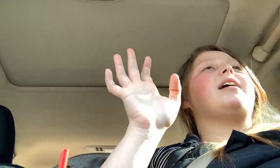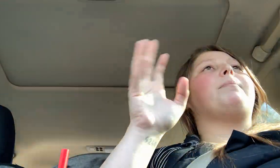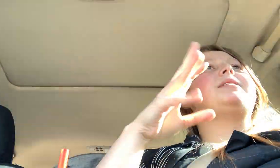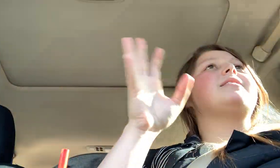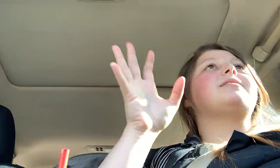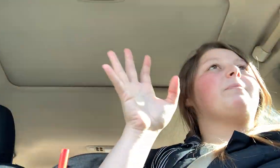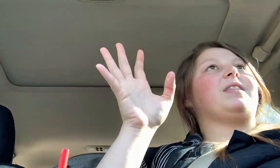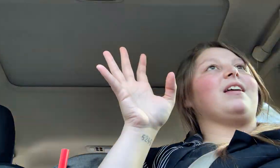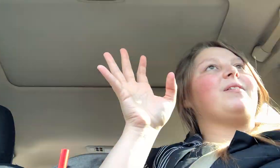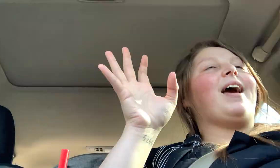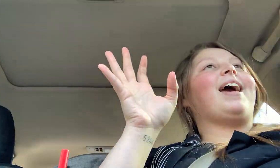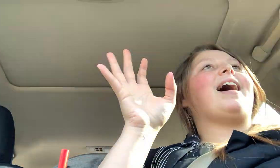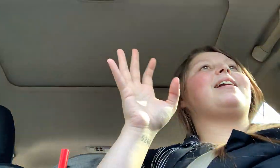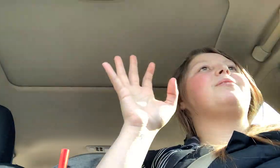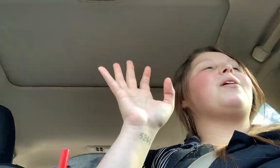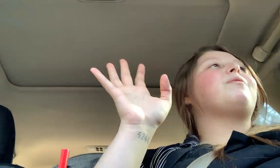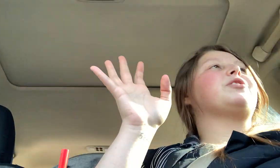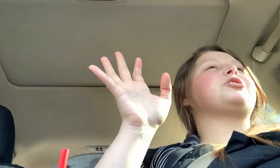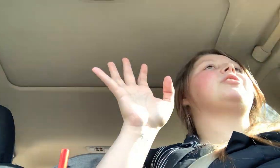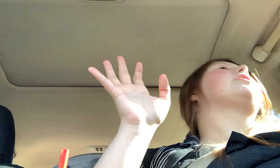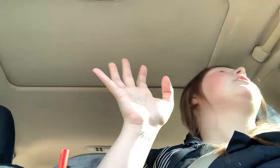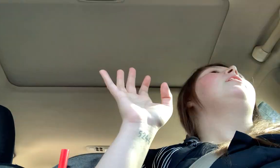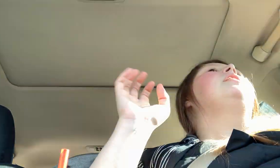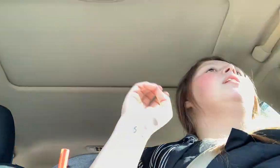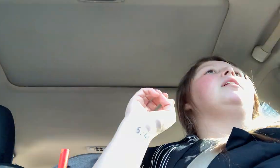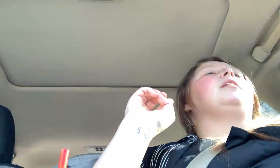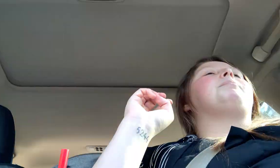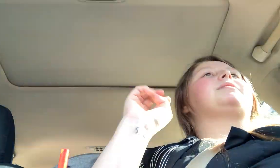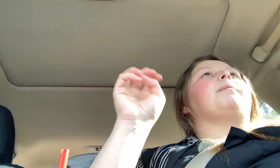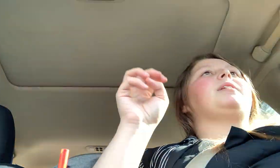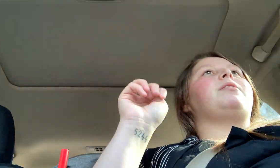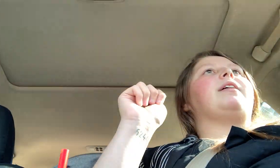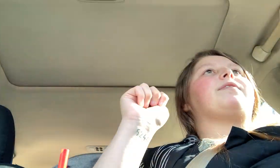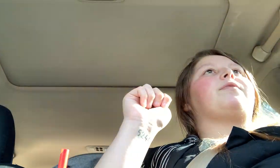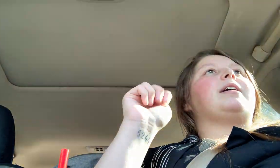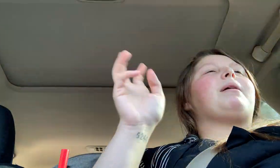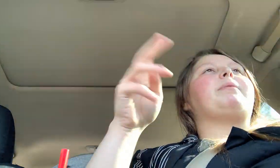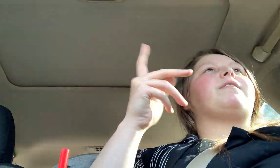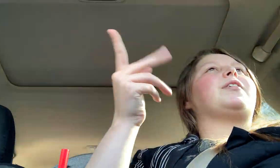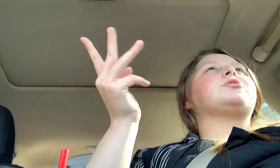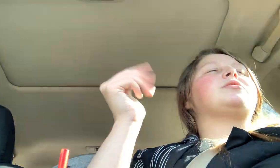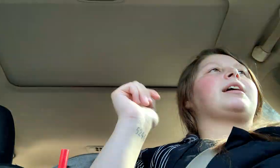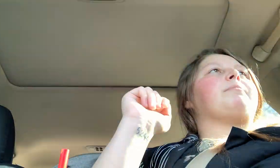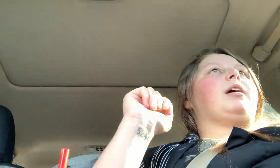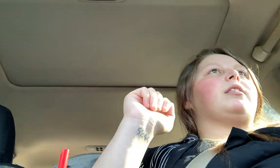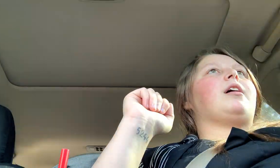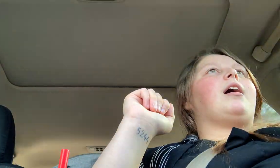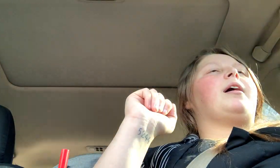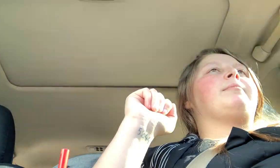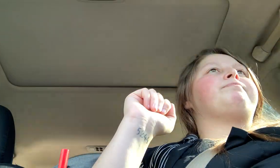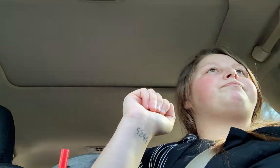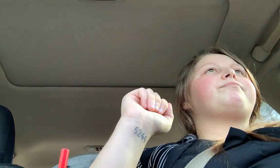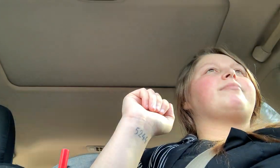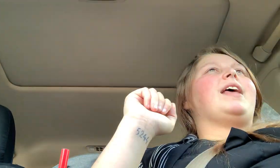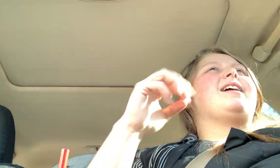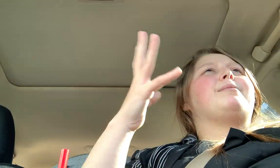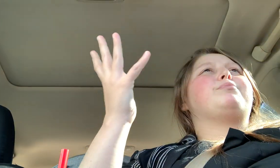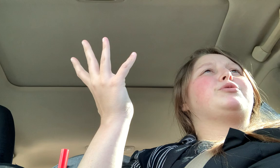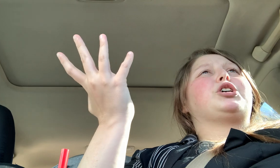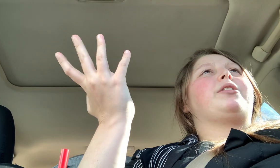up, it does something. Okay. I don't know for sure, but something you get for free. might be your first or second month. Um, and then I'm sure you